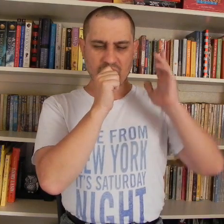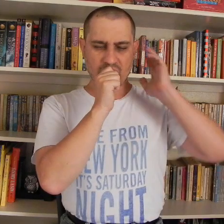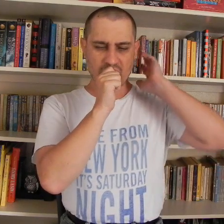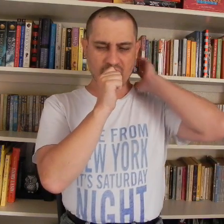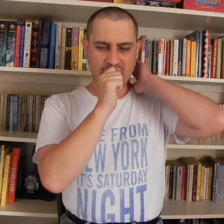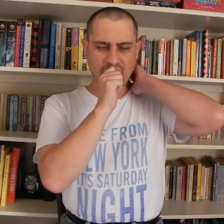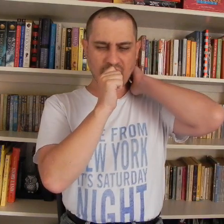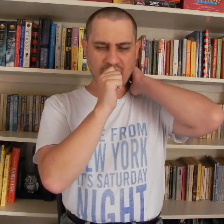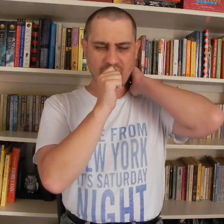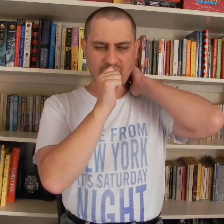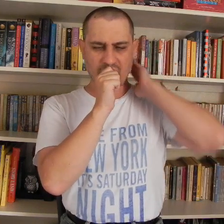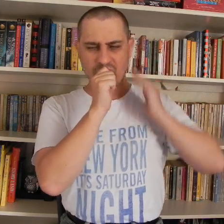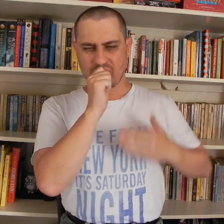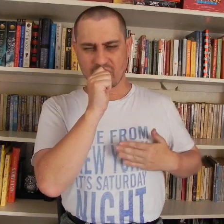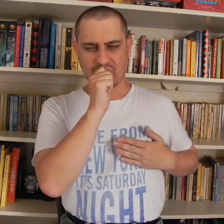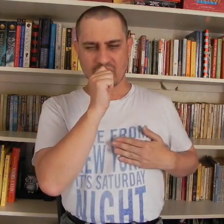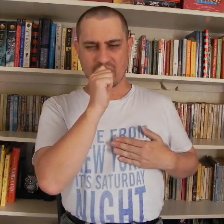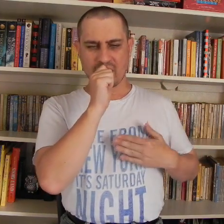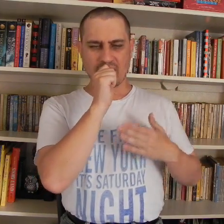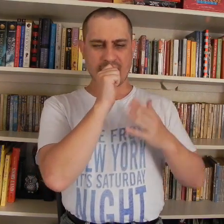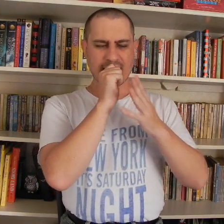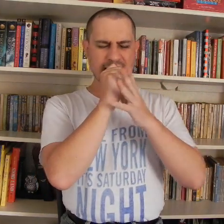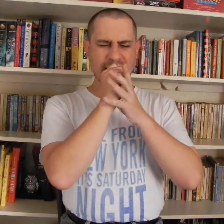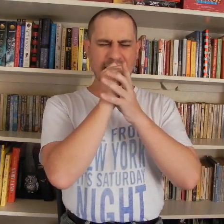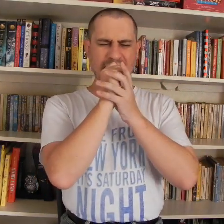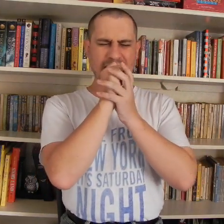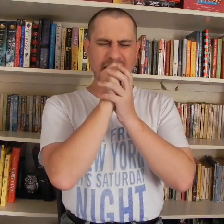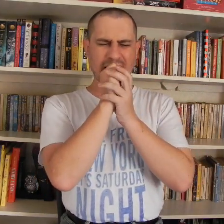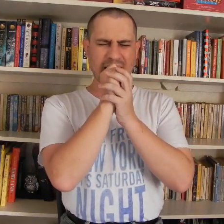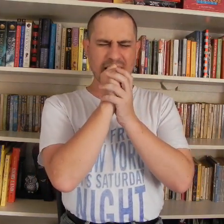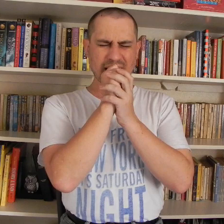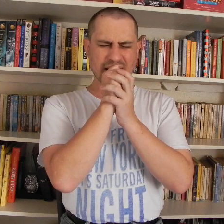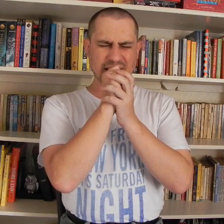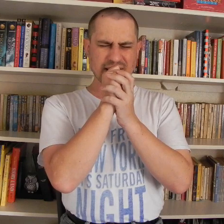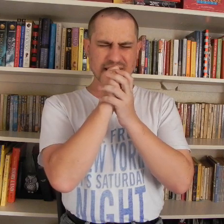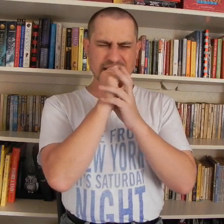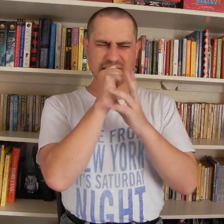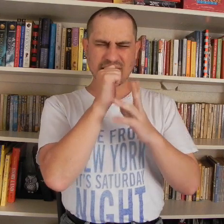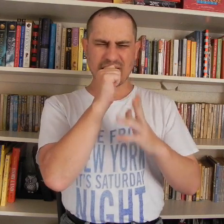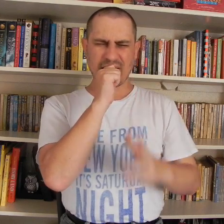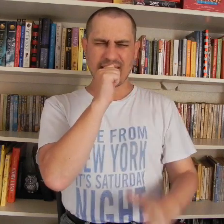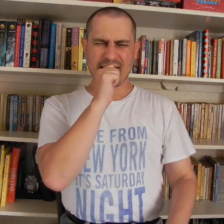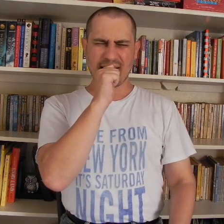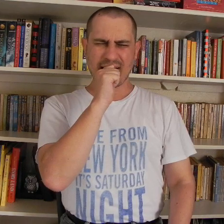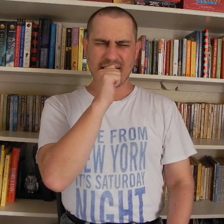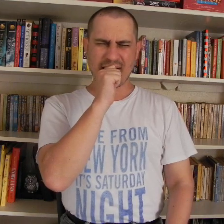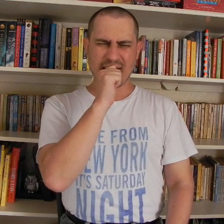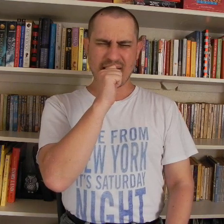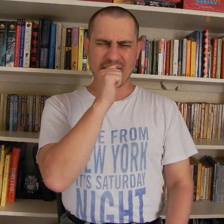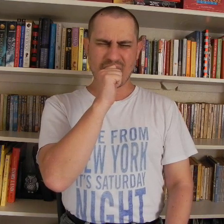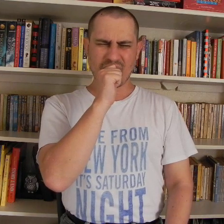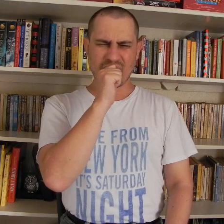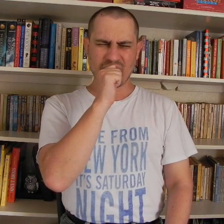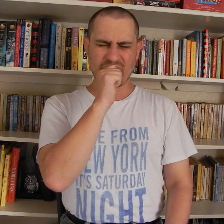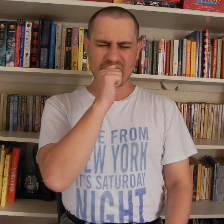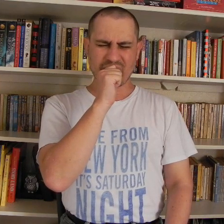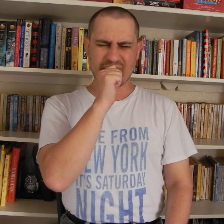my heart When she loved me